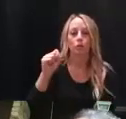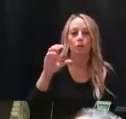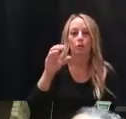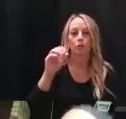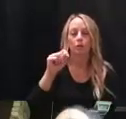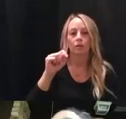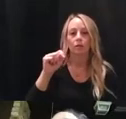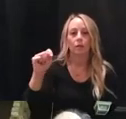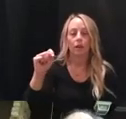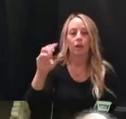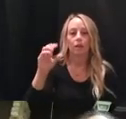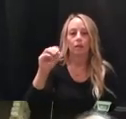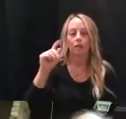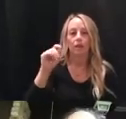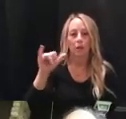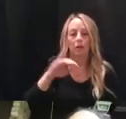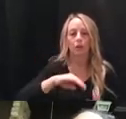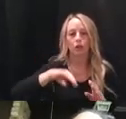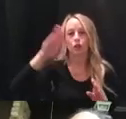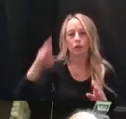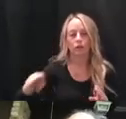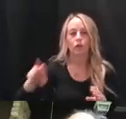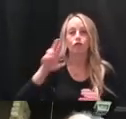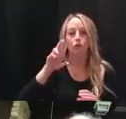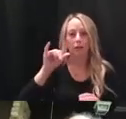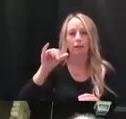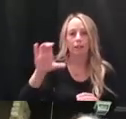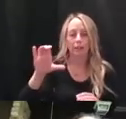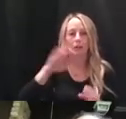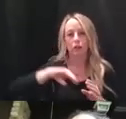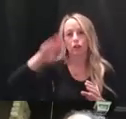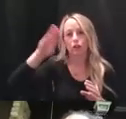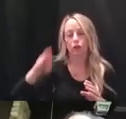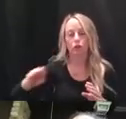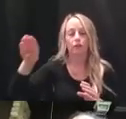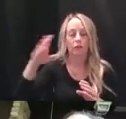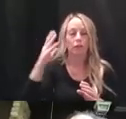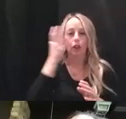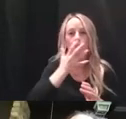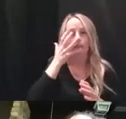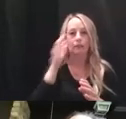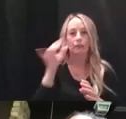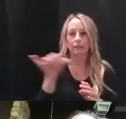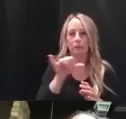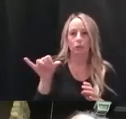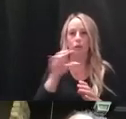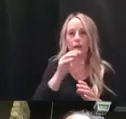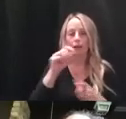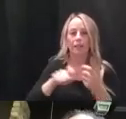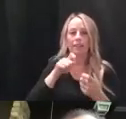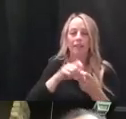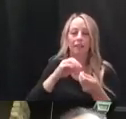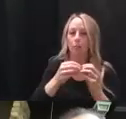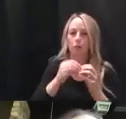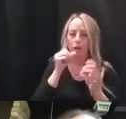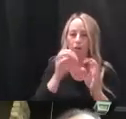The Rock Island County curve looks very similar and the exact numbers are not critically important. But what